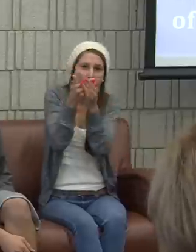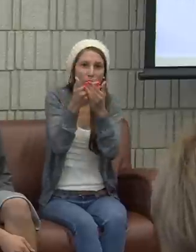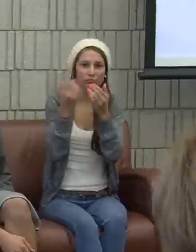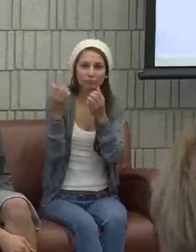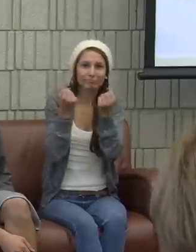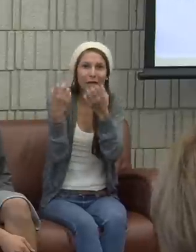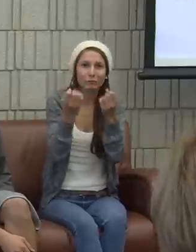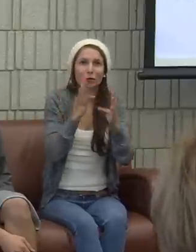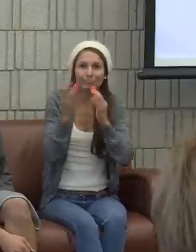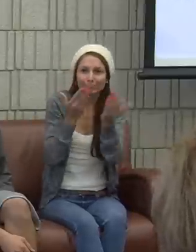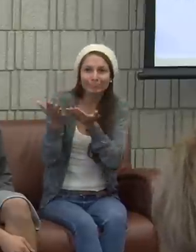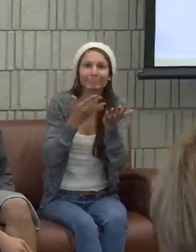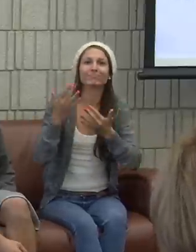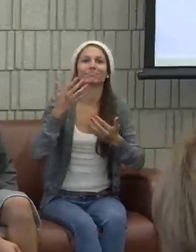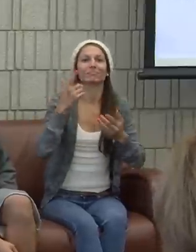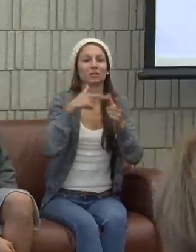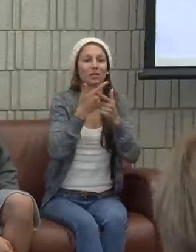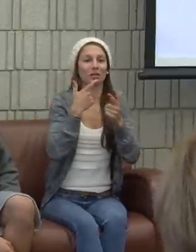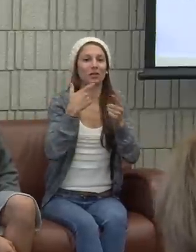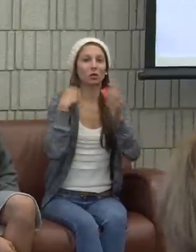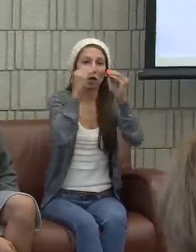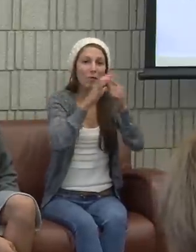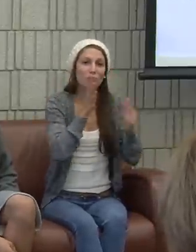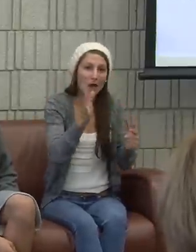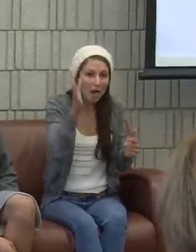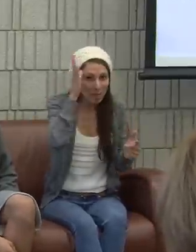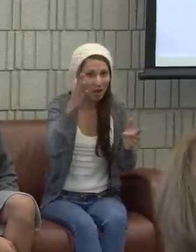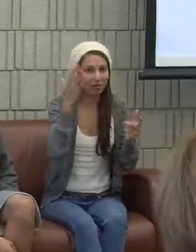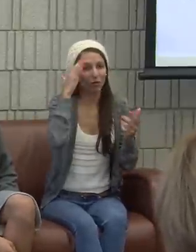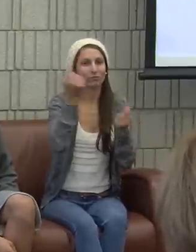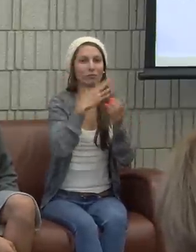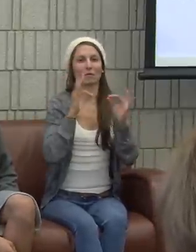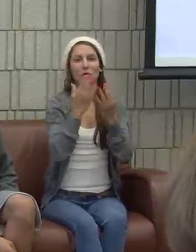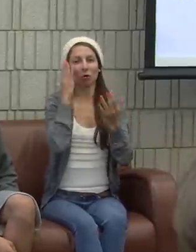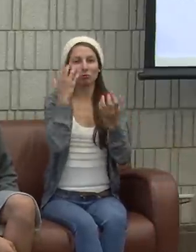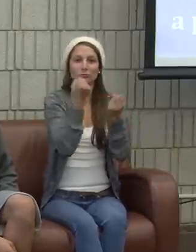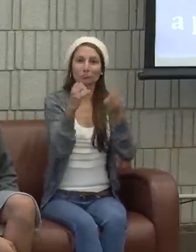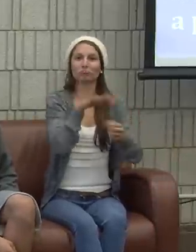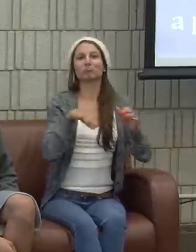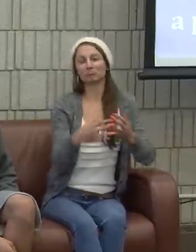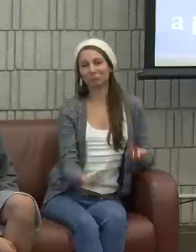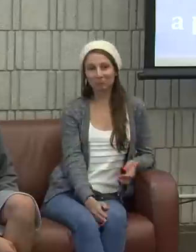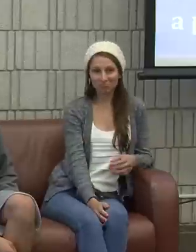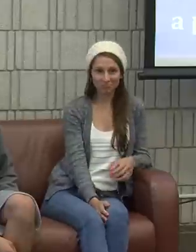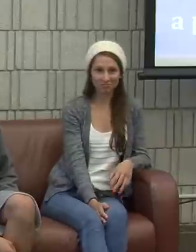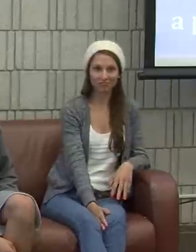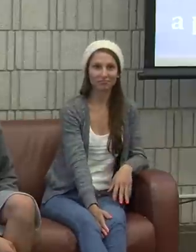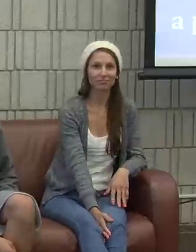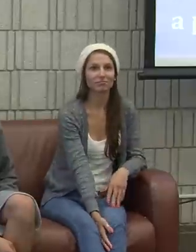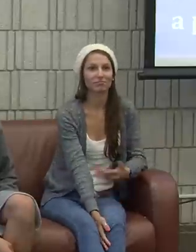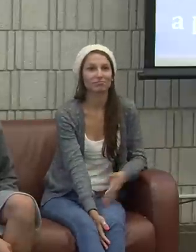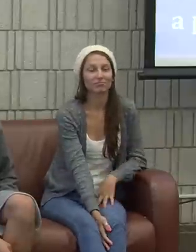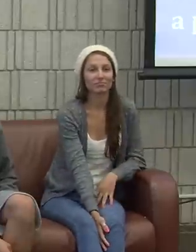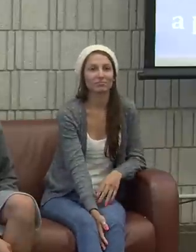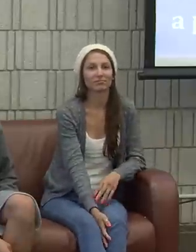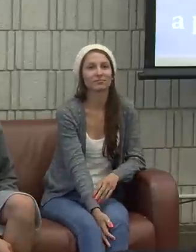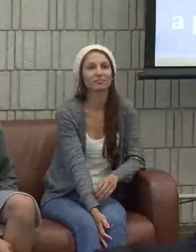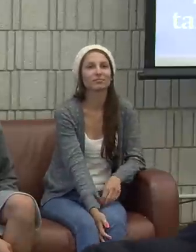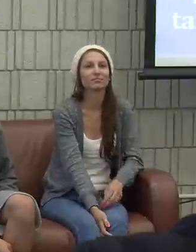also learned sign language and we were very close and we would talk to each other in sign language. And we taught our grandparents. So everybody in my family knows